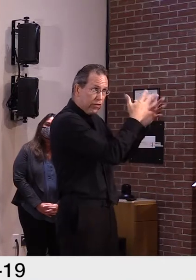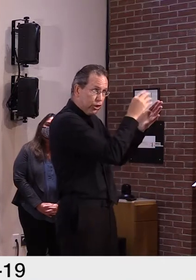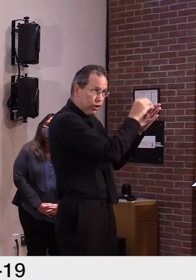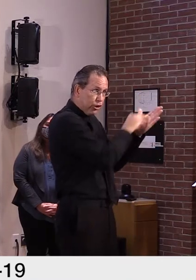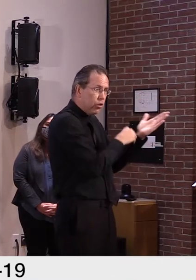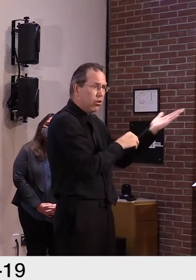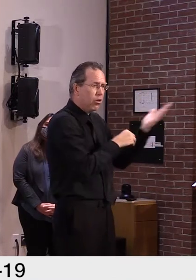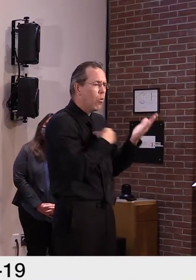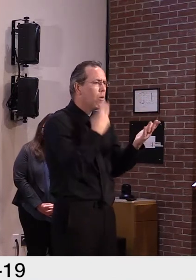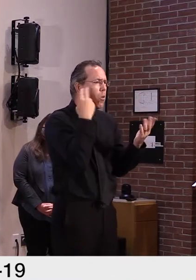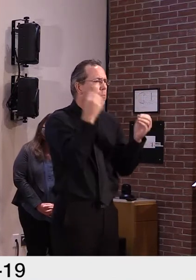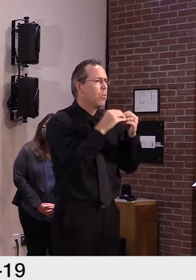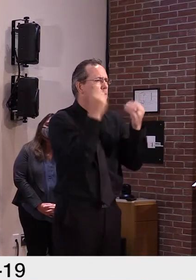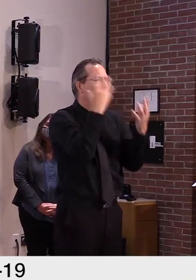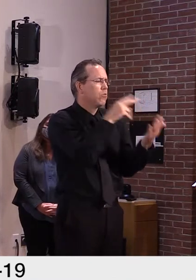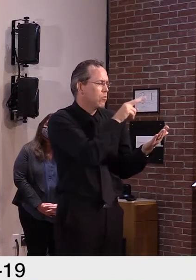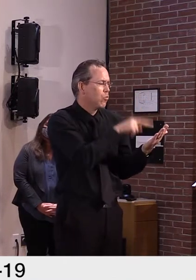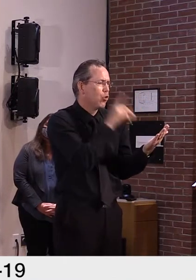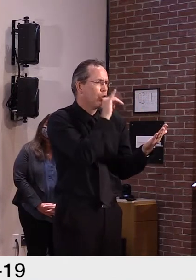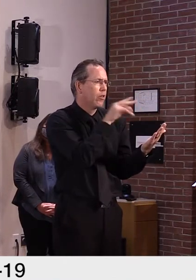finally passed and what didn't.